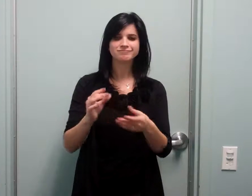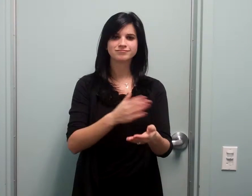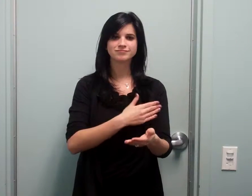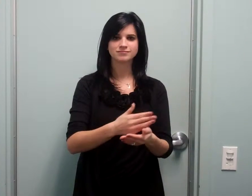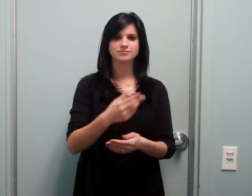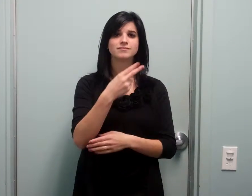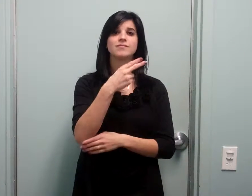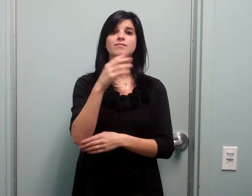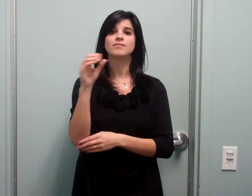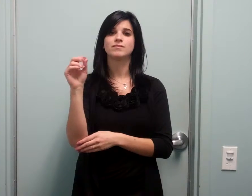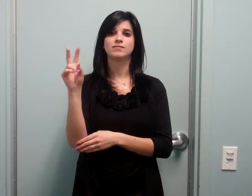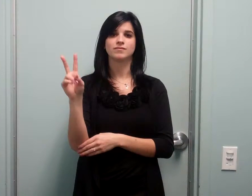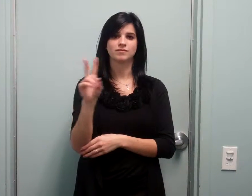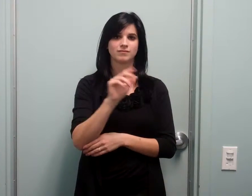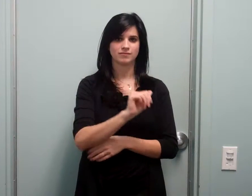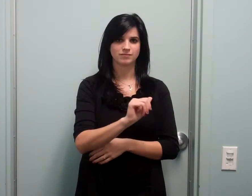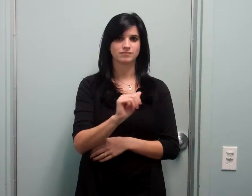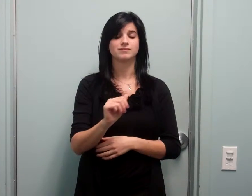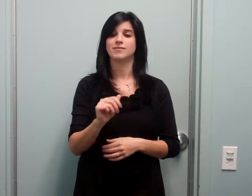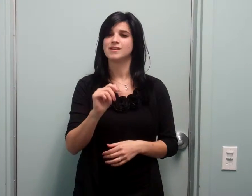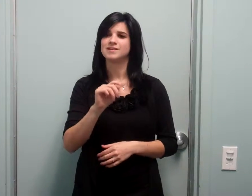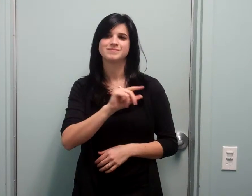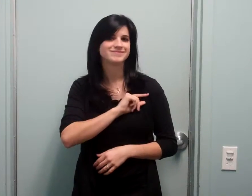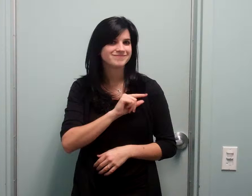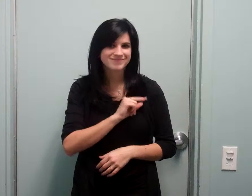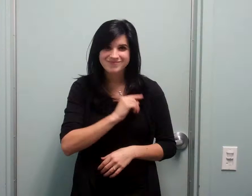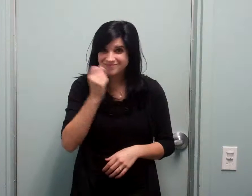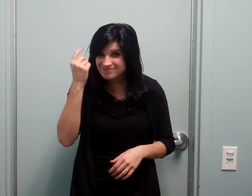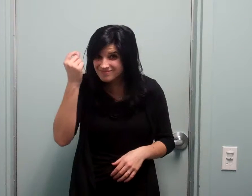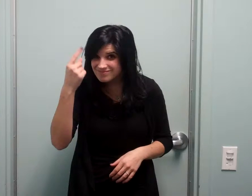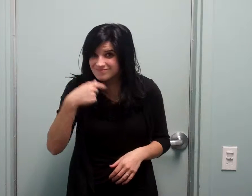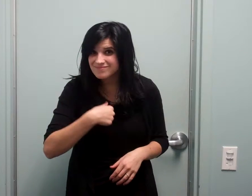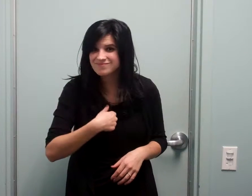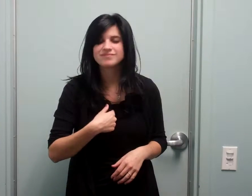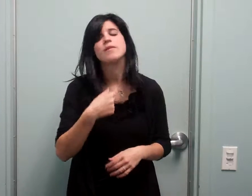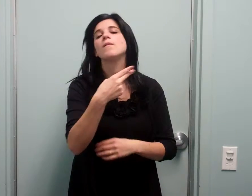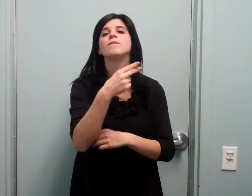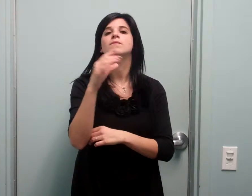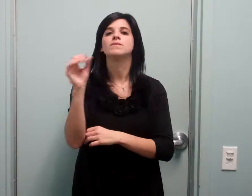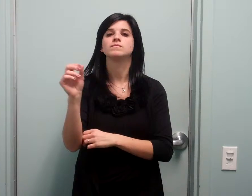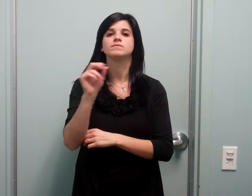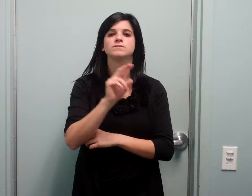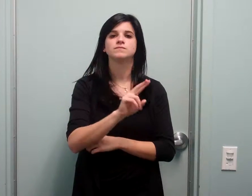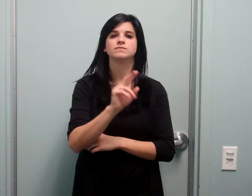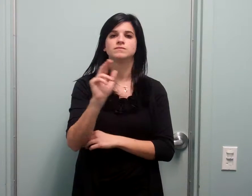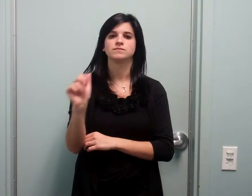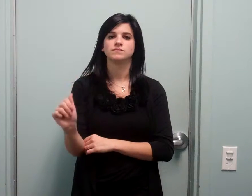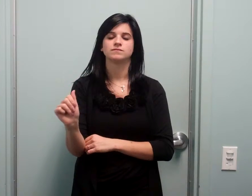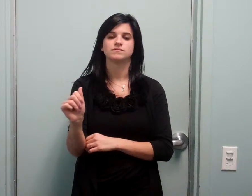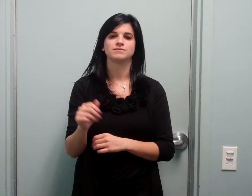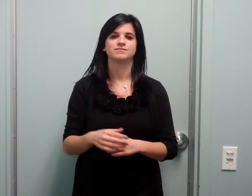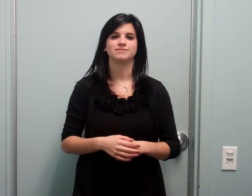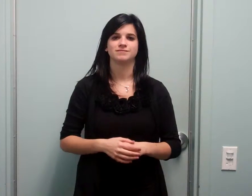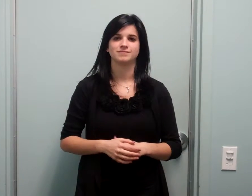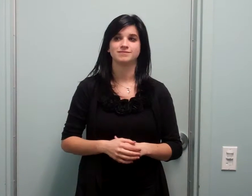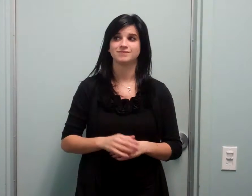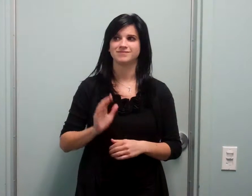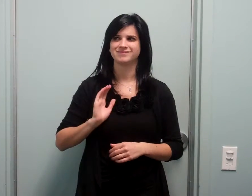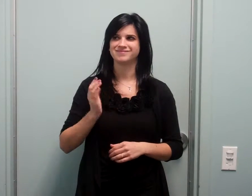to the Nizzo, not guilty, y'all got to feel me, H to the Nizzo, V to the Nizzo, that's the end, they'll